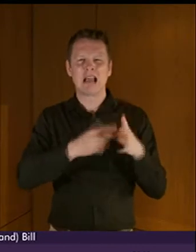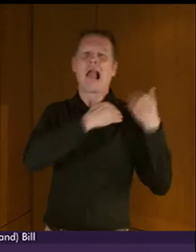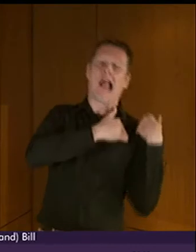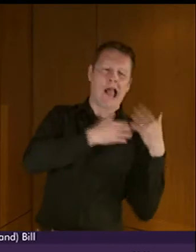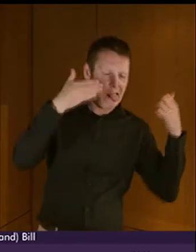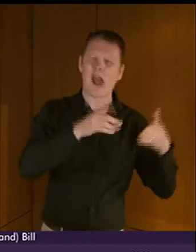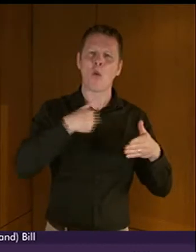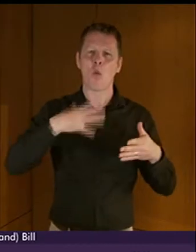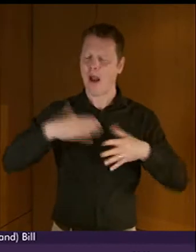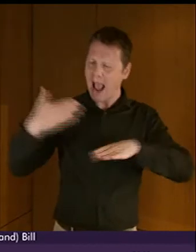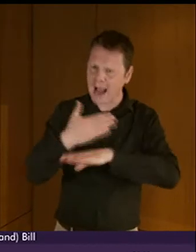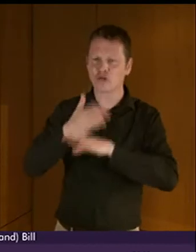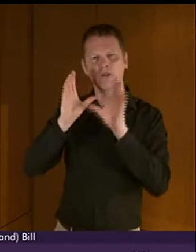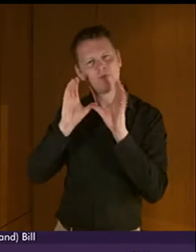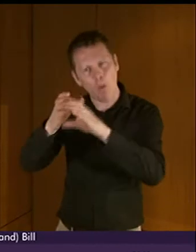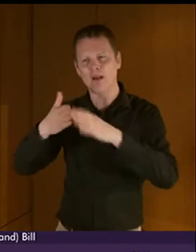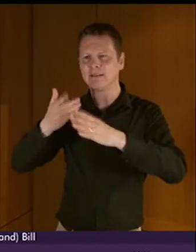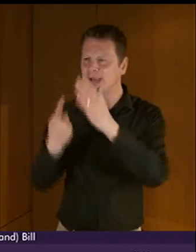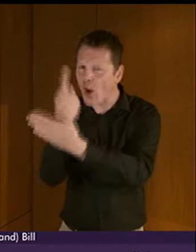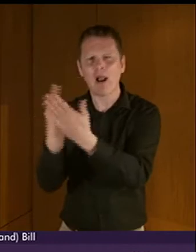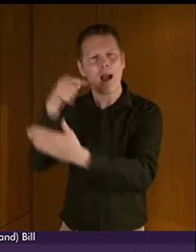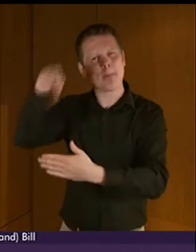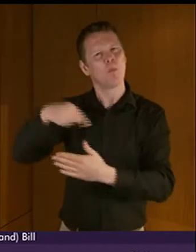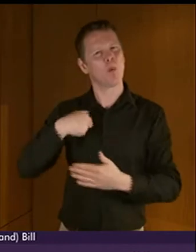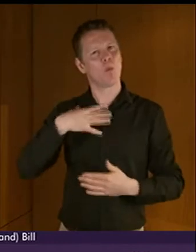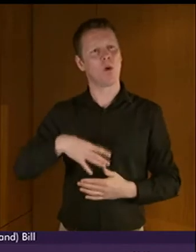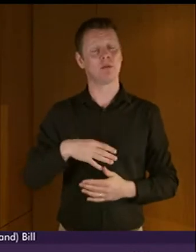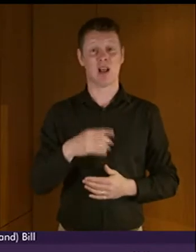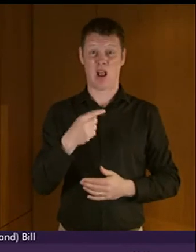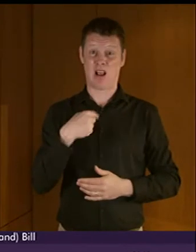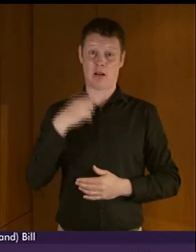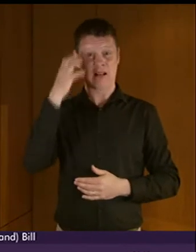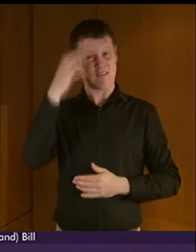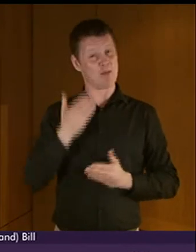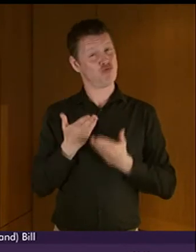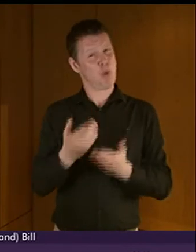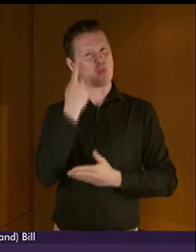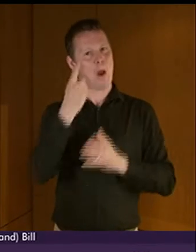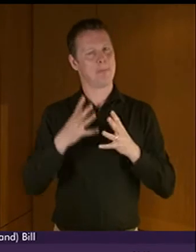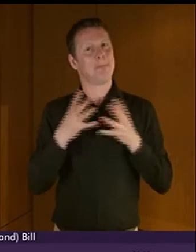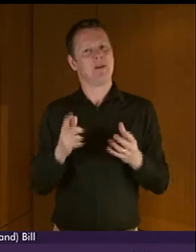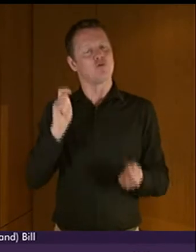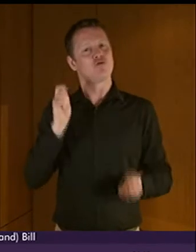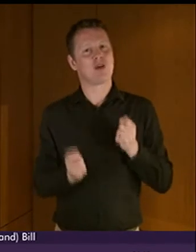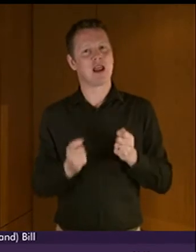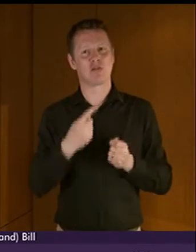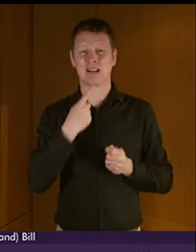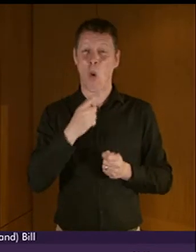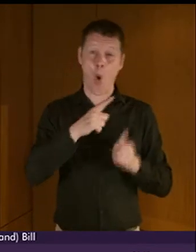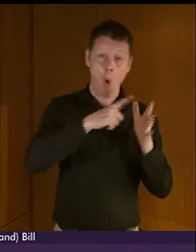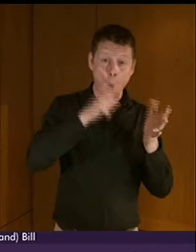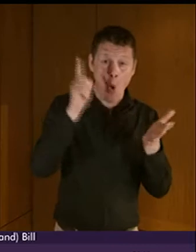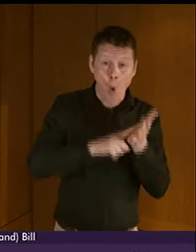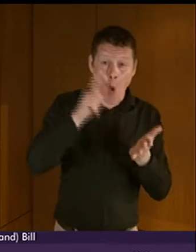outcome-focused. The most significant change we propose is that, rather than all public bodies